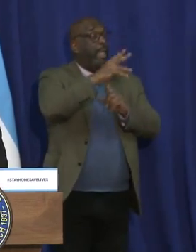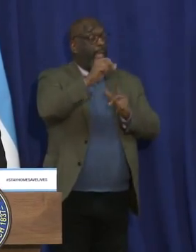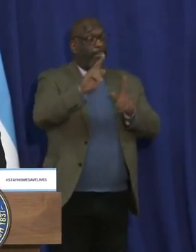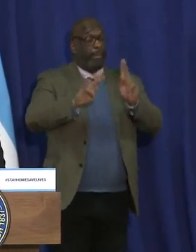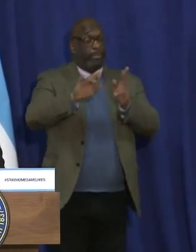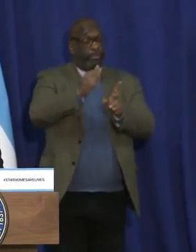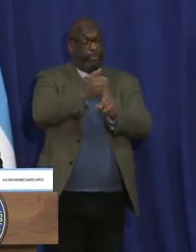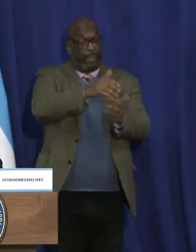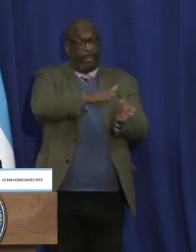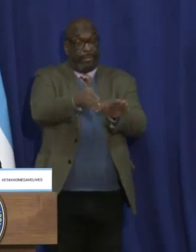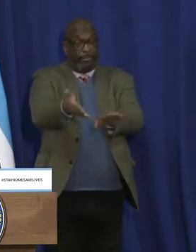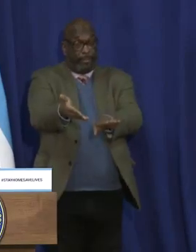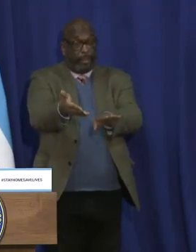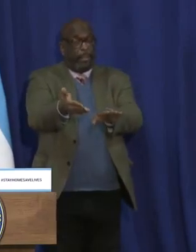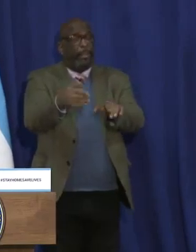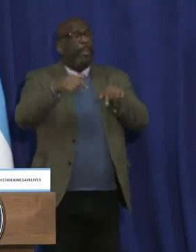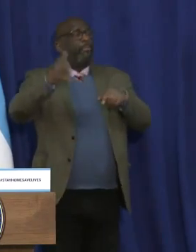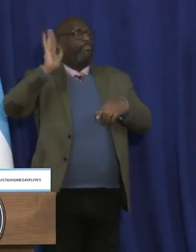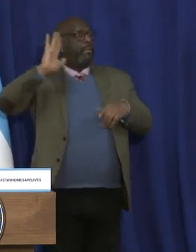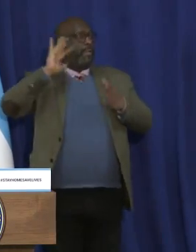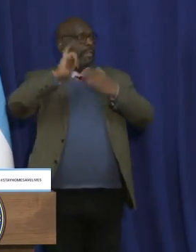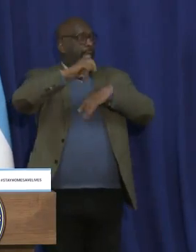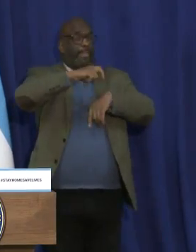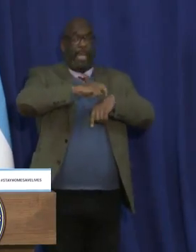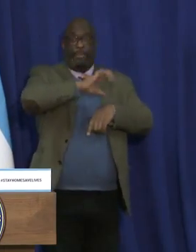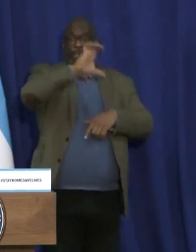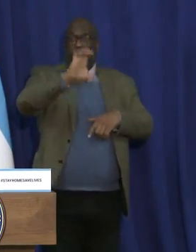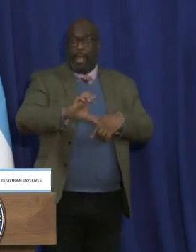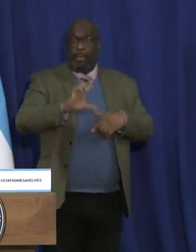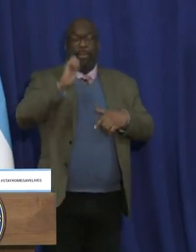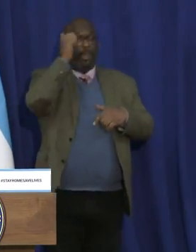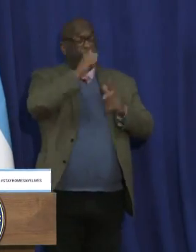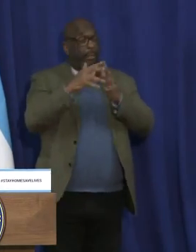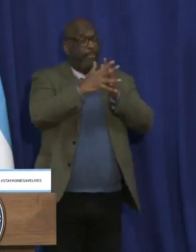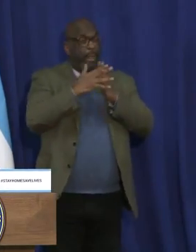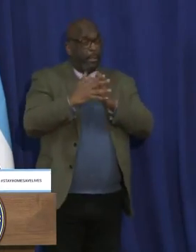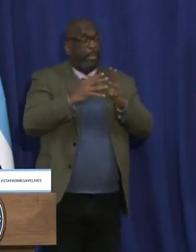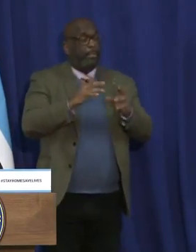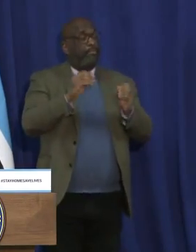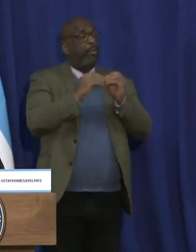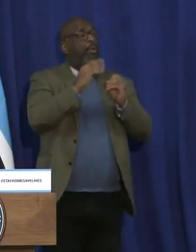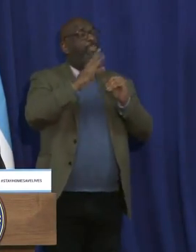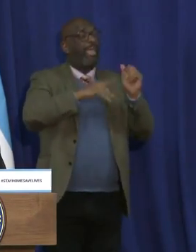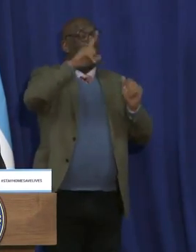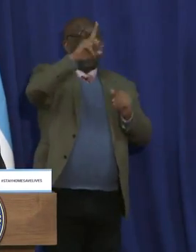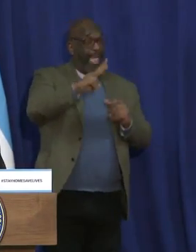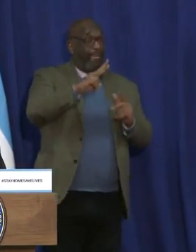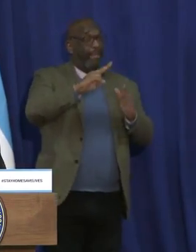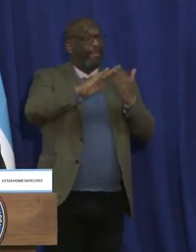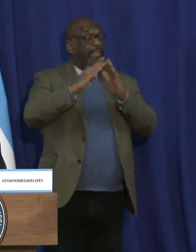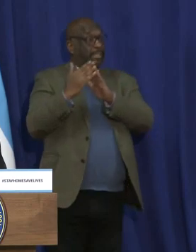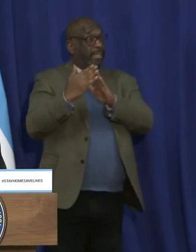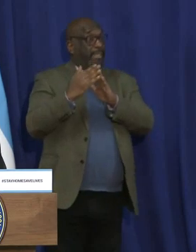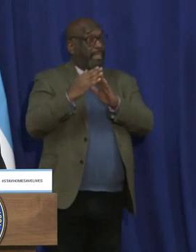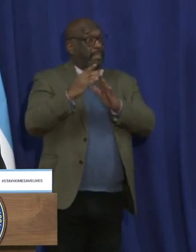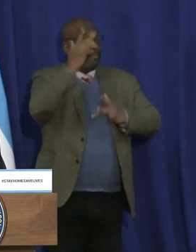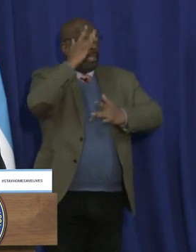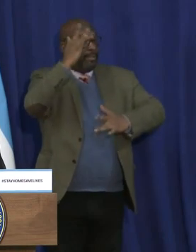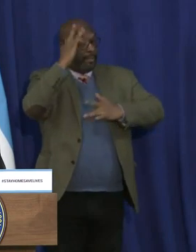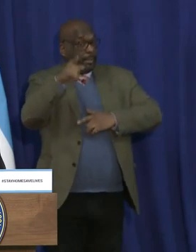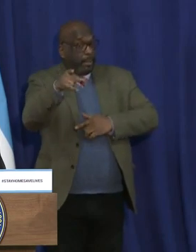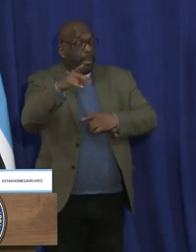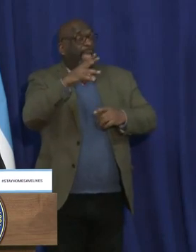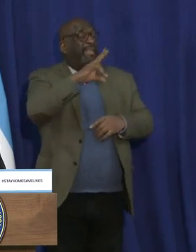At that time, Chicago's African Americans accounted for over half of our city's cases and 70%